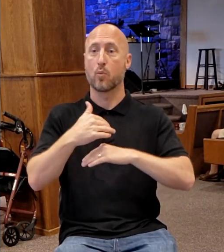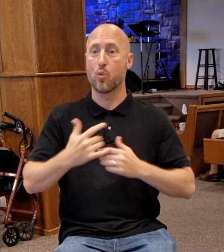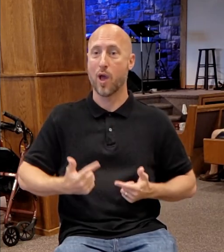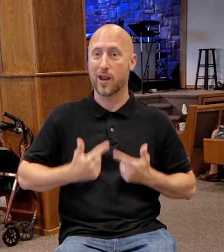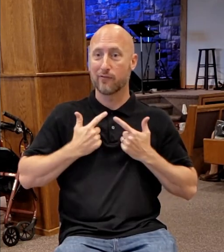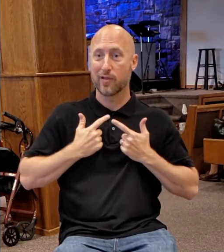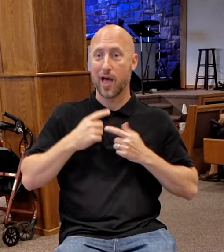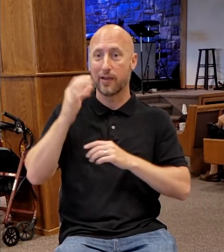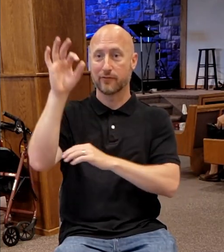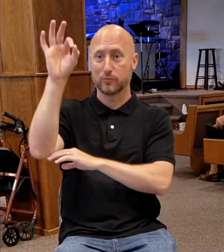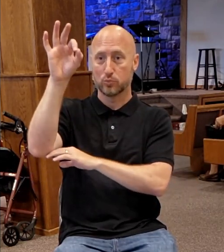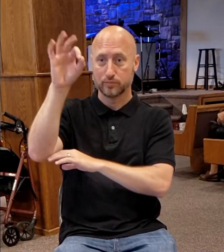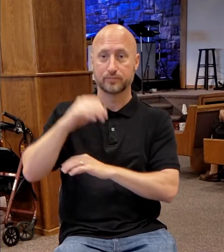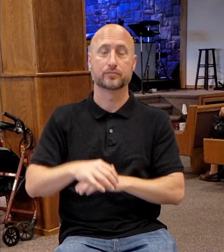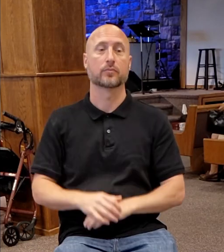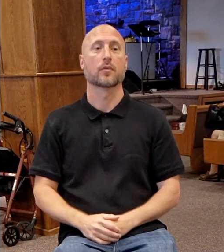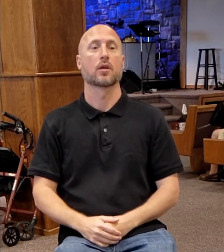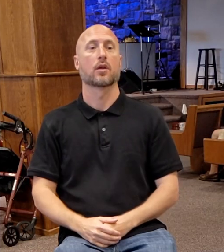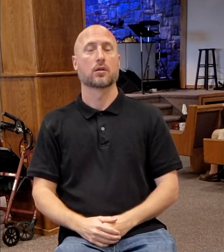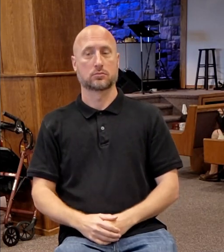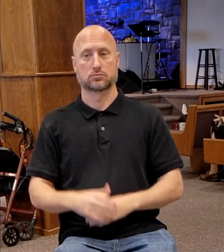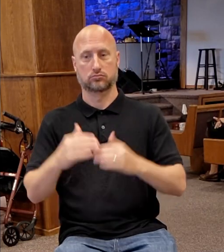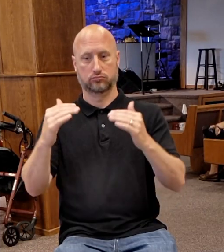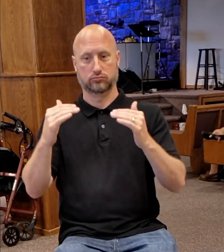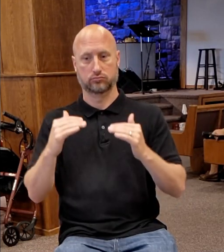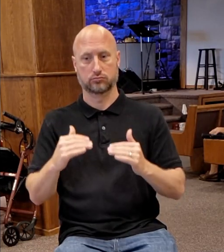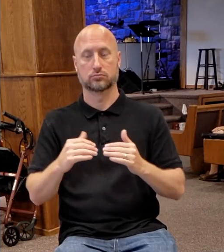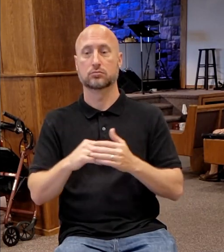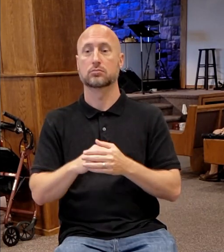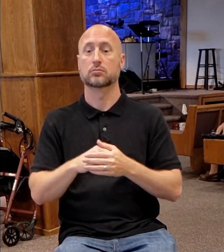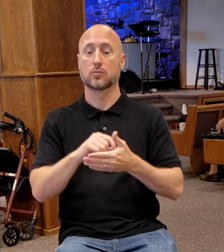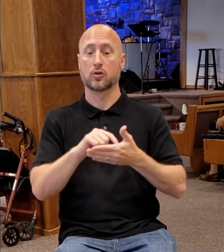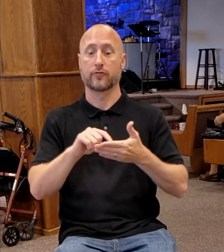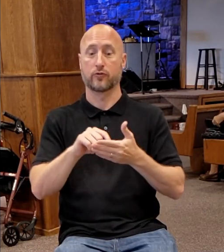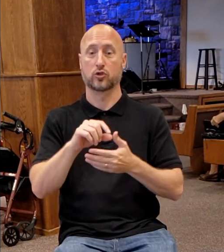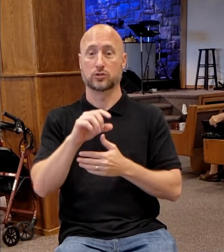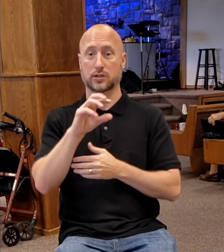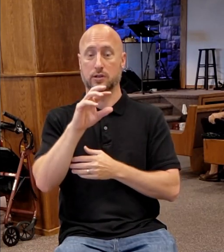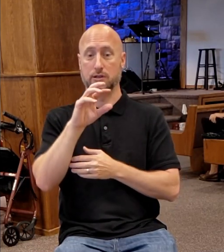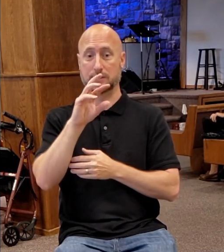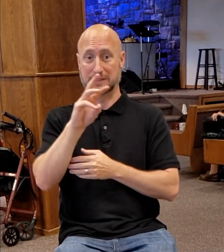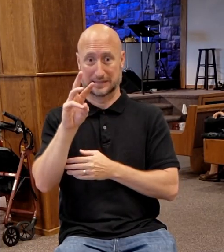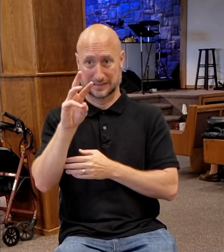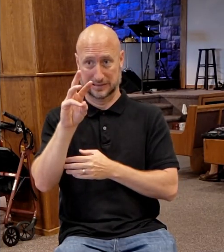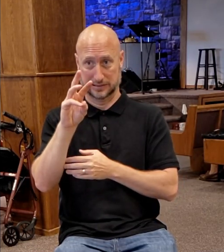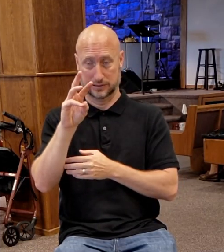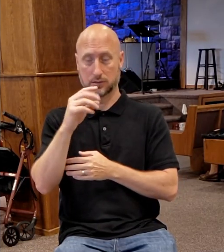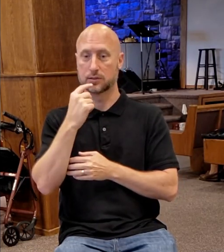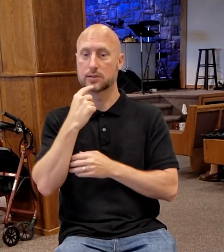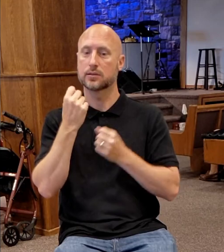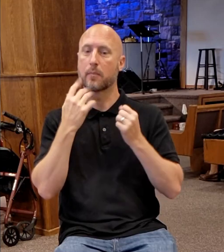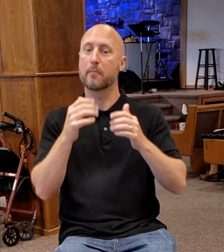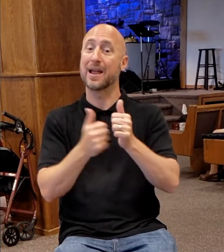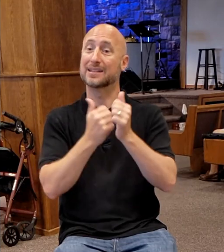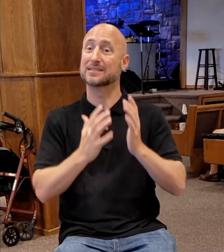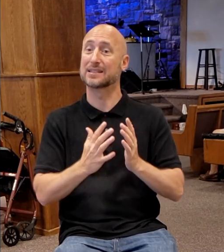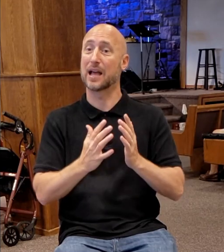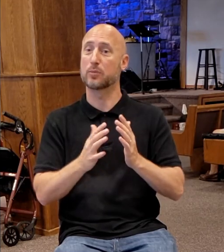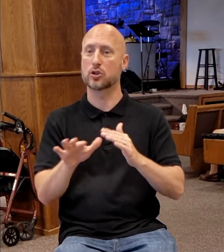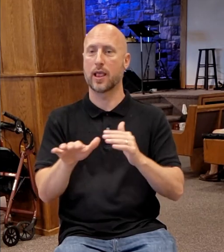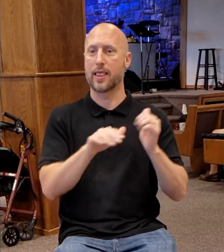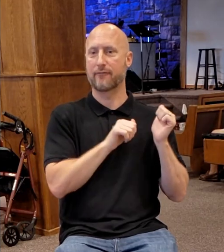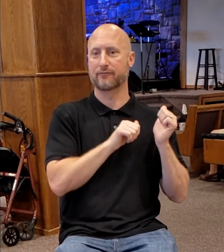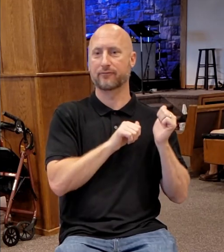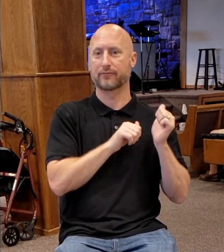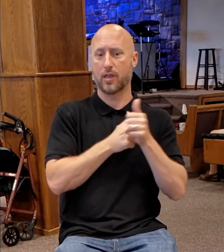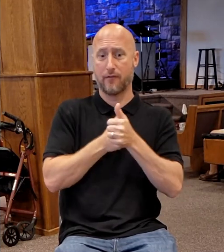in chapter 6, verse 66, it says, of his disciples then went back and they followed him no more. And